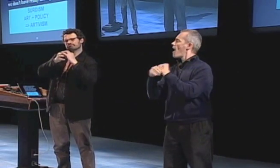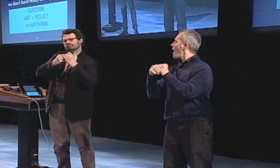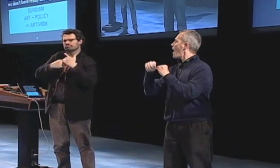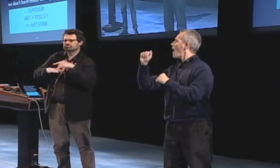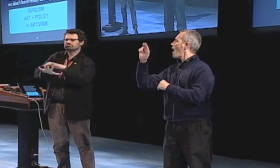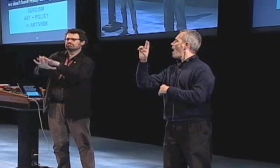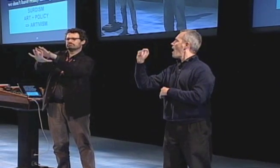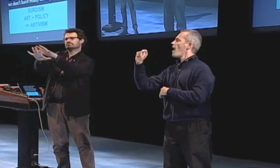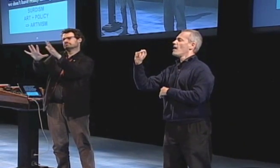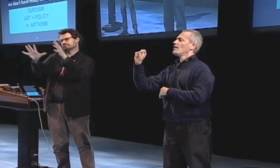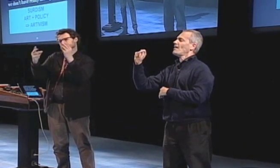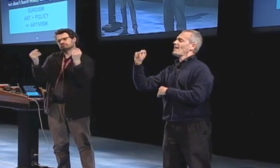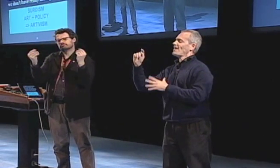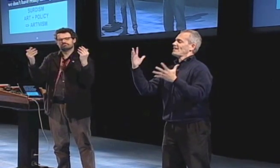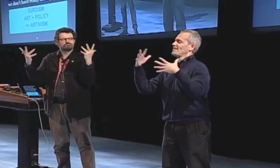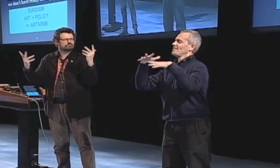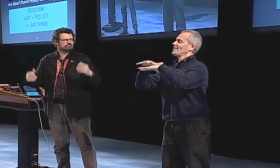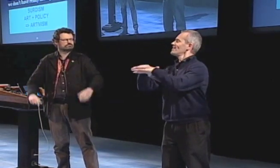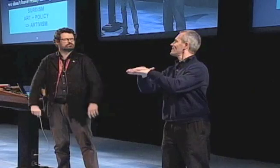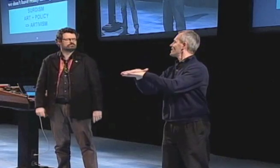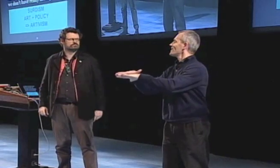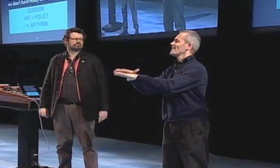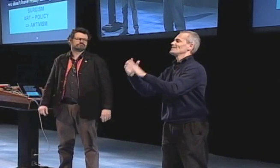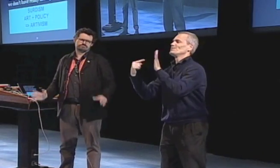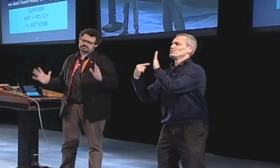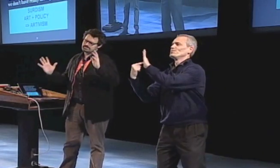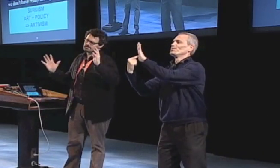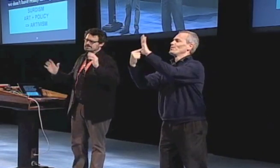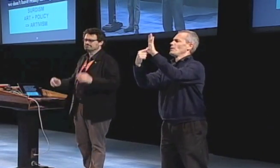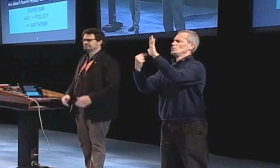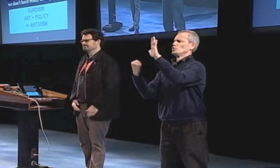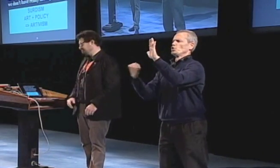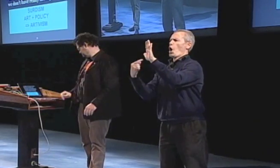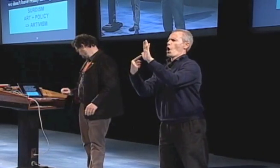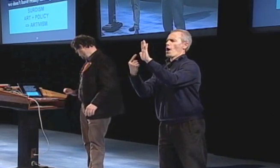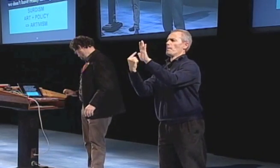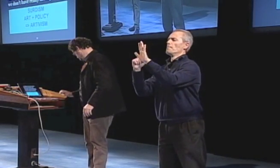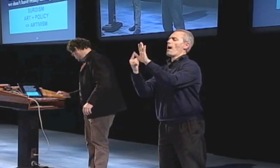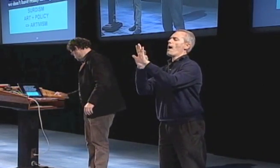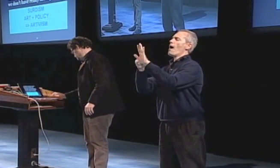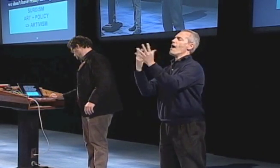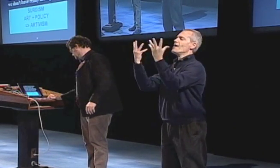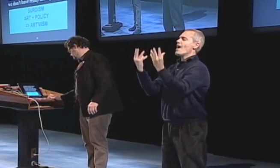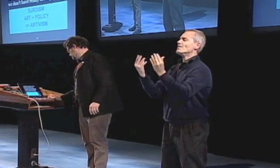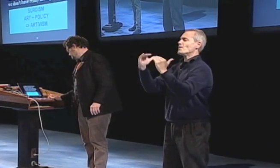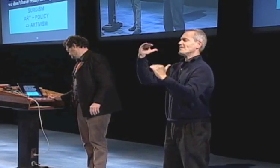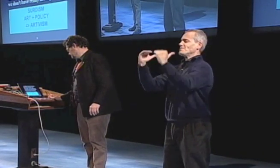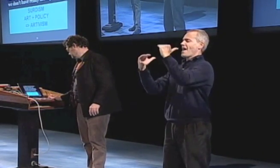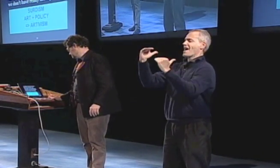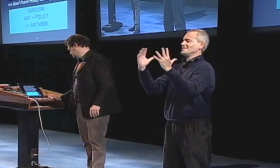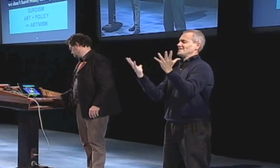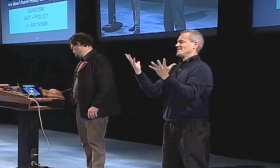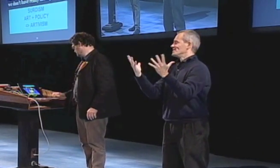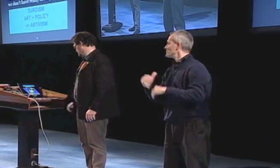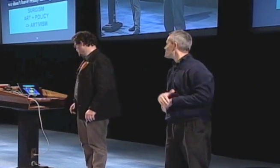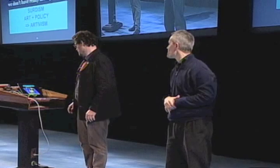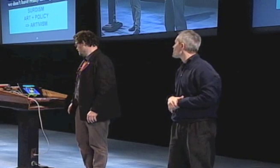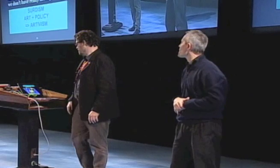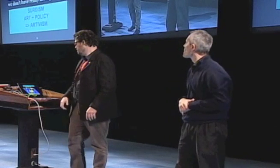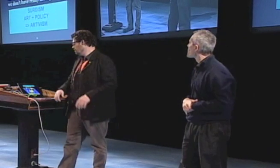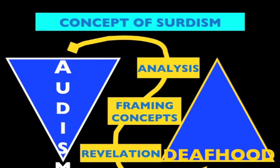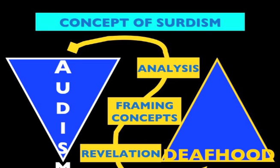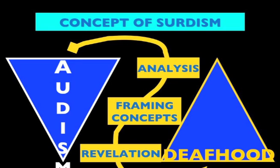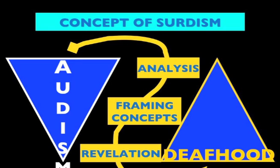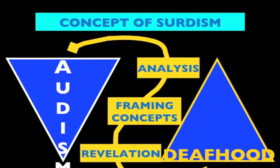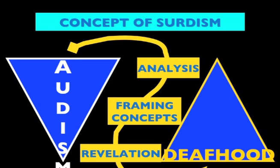politics of course is a very strong and a very violent sometimes type of